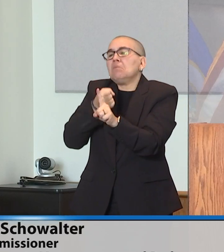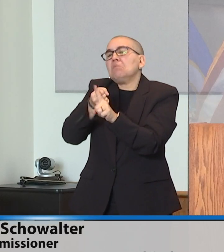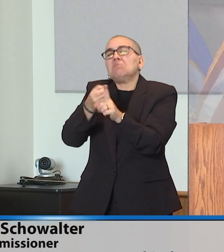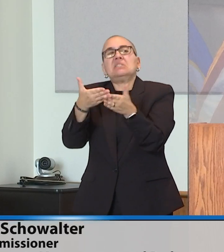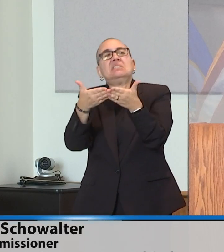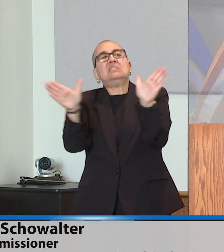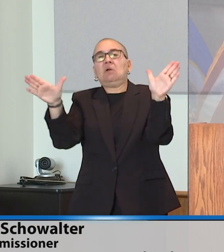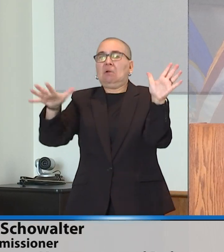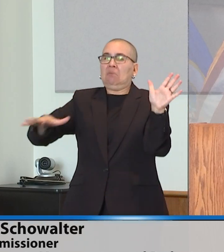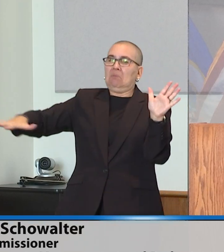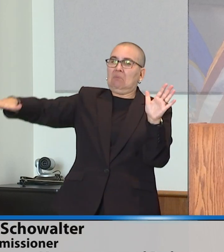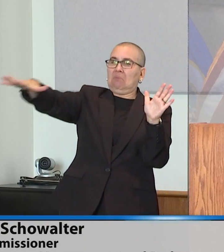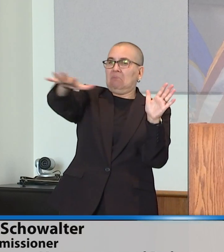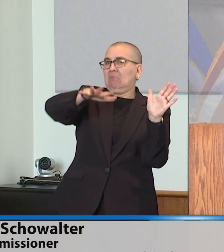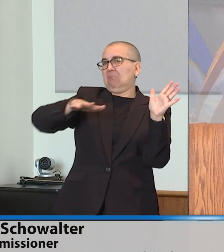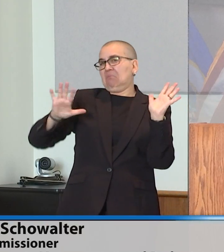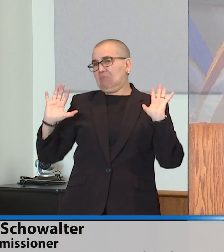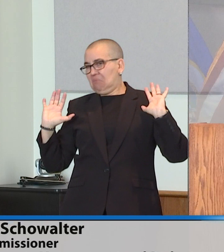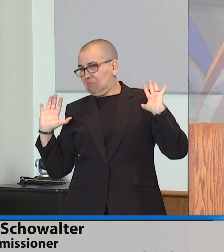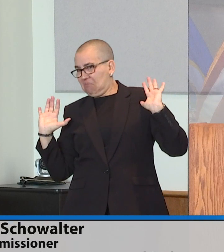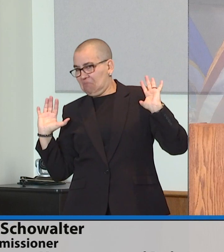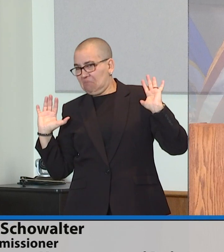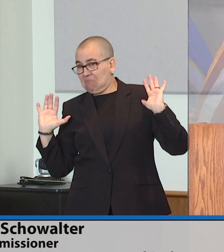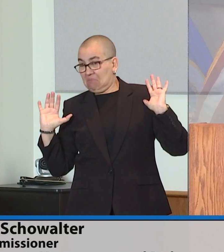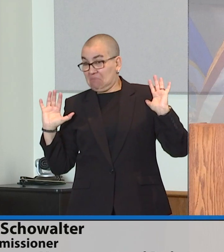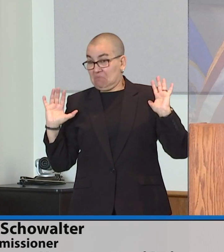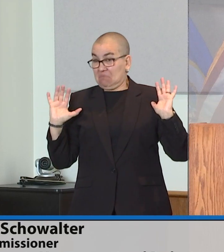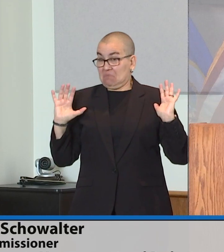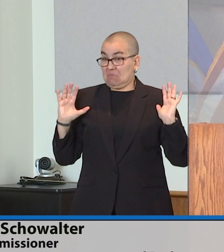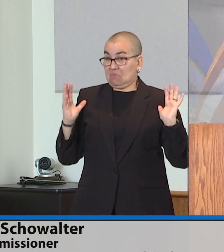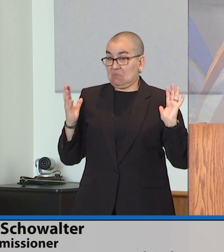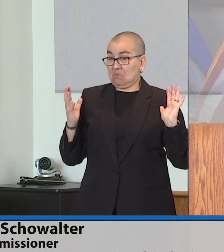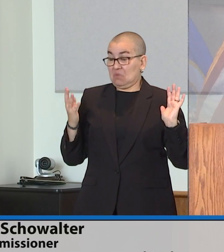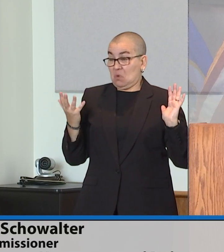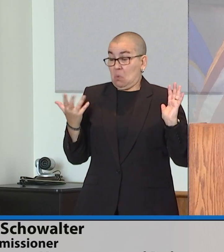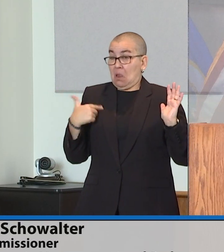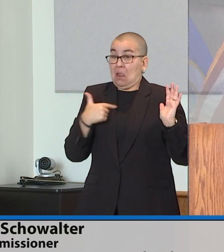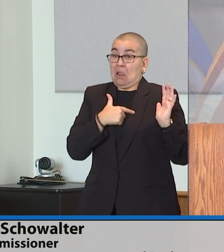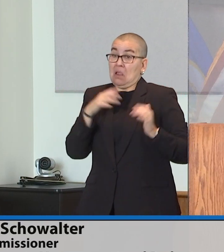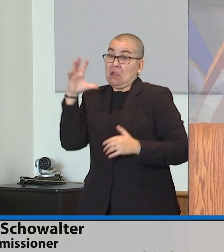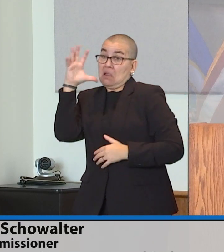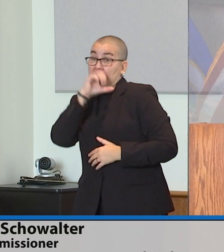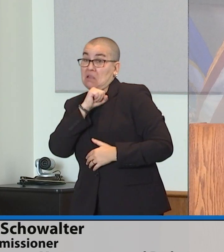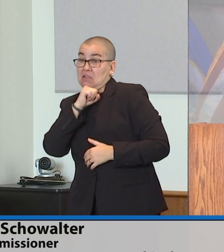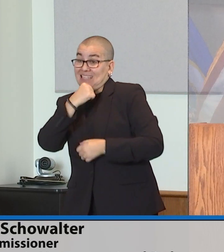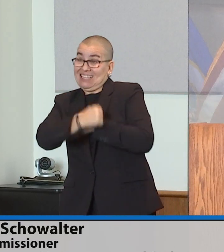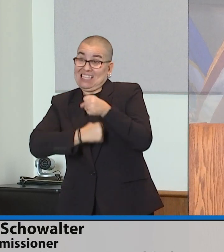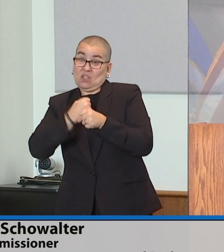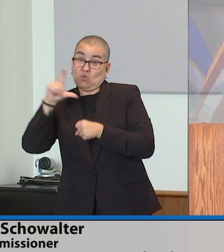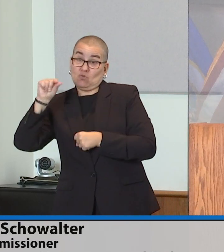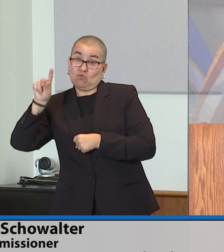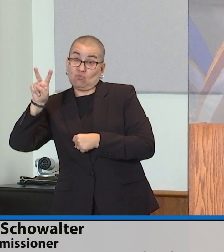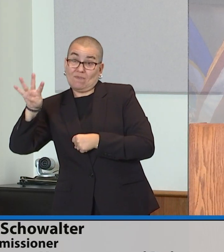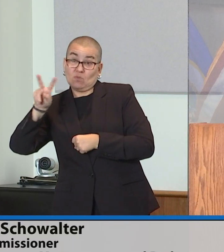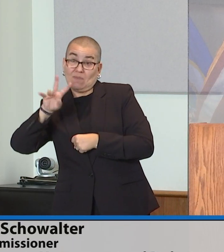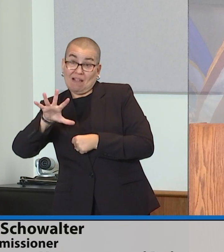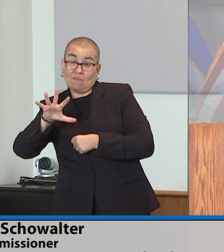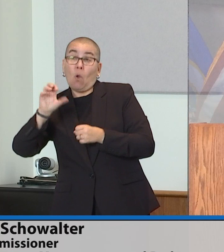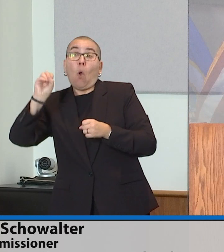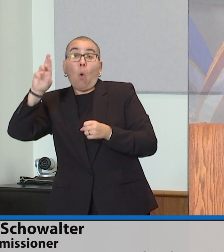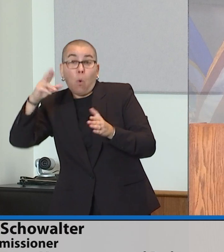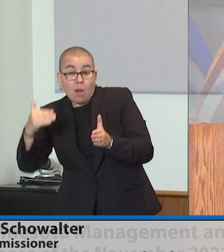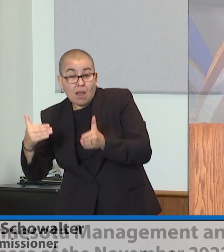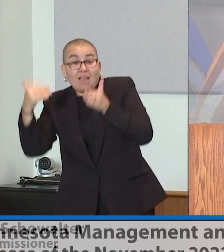inflation rate that we assume in 24 and 25, or in 26 and 27, you would expect price or inflationary